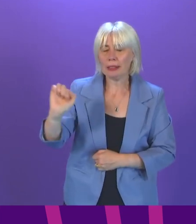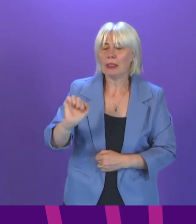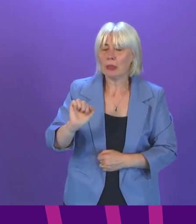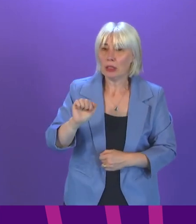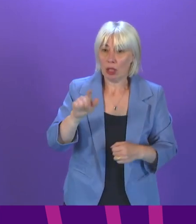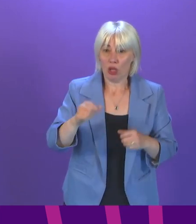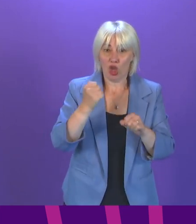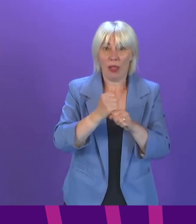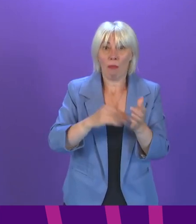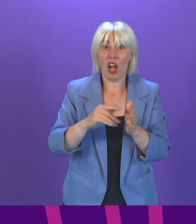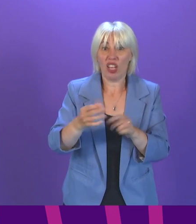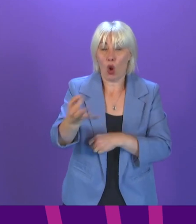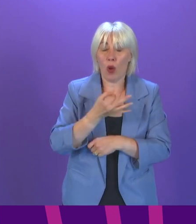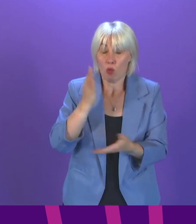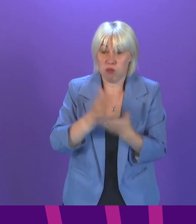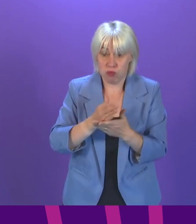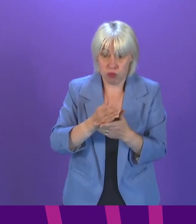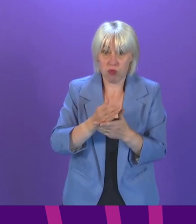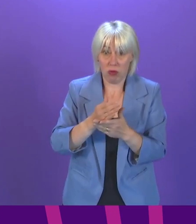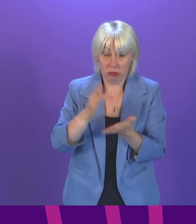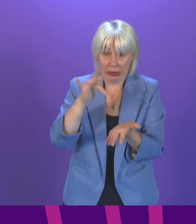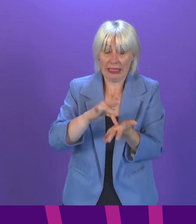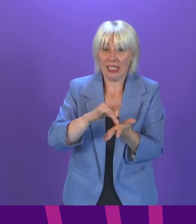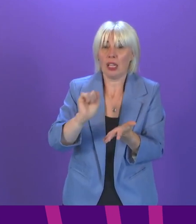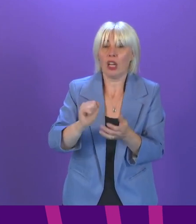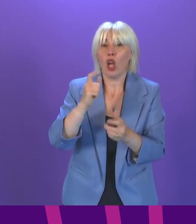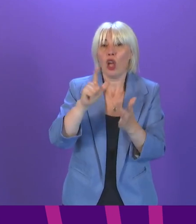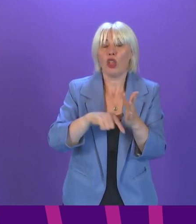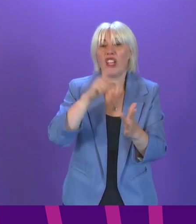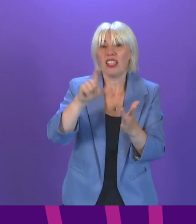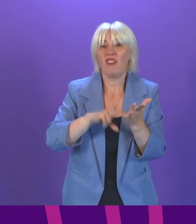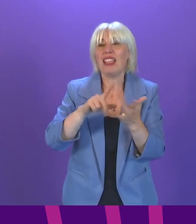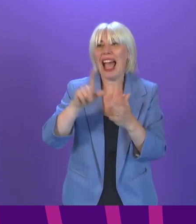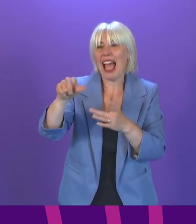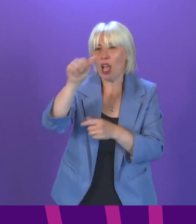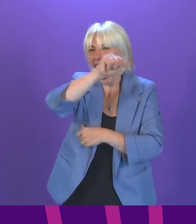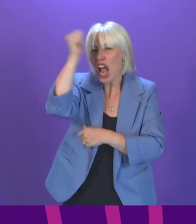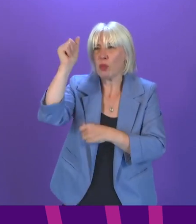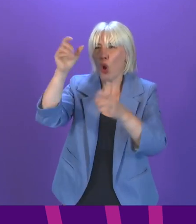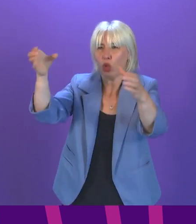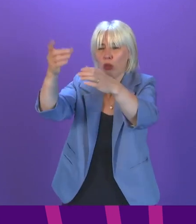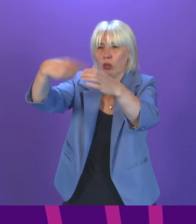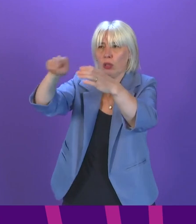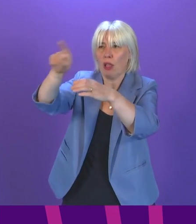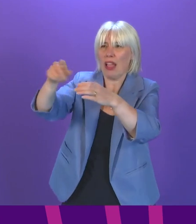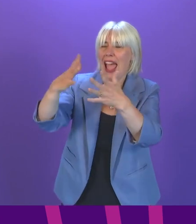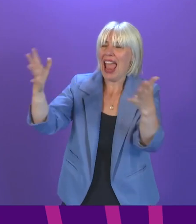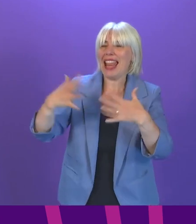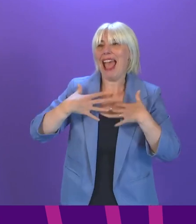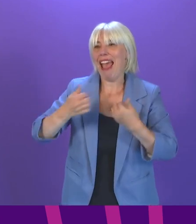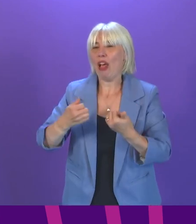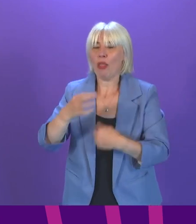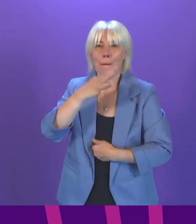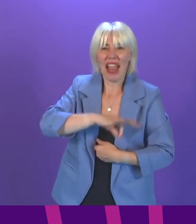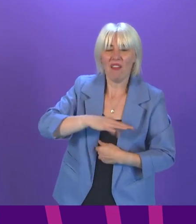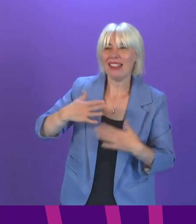of it. To be fair to the JCVI, it is constituted with expertise to allow consideration of health benefits and